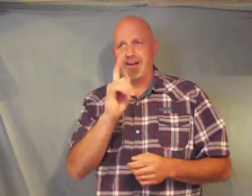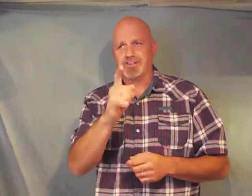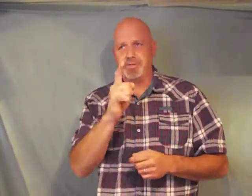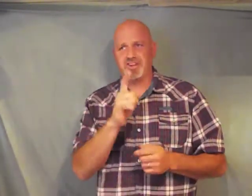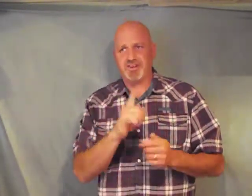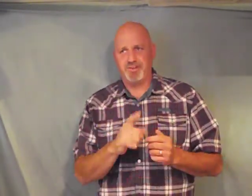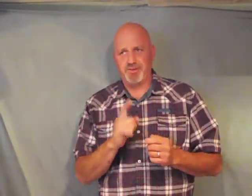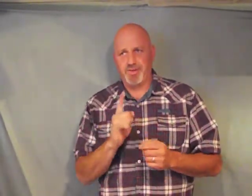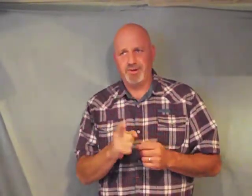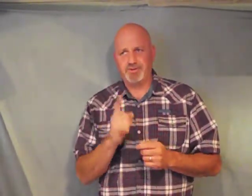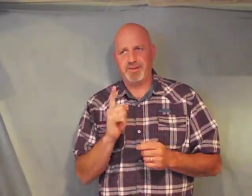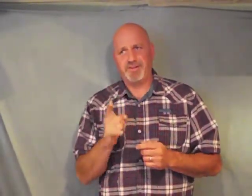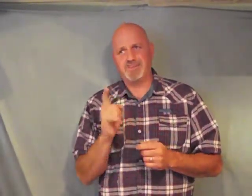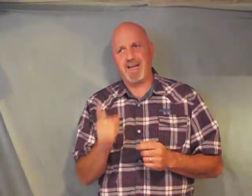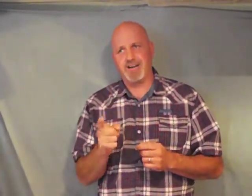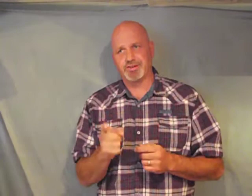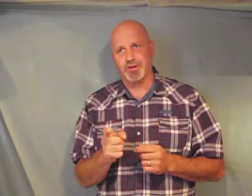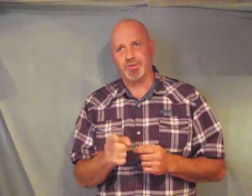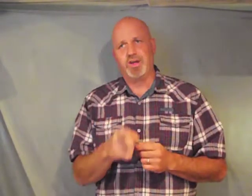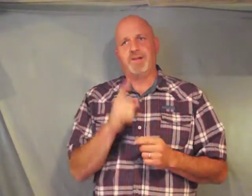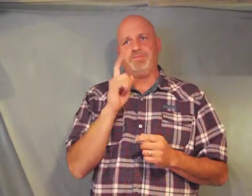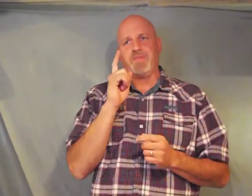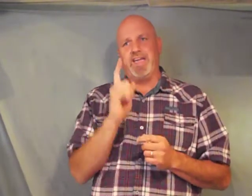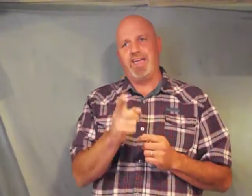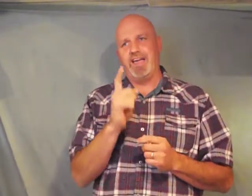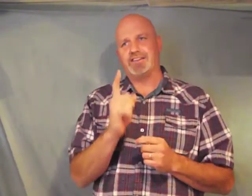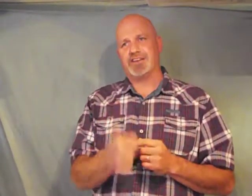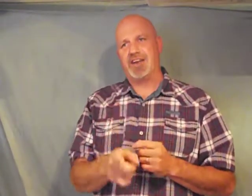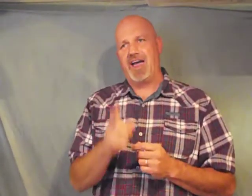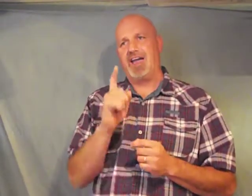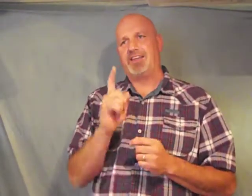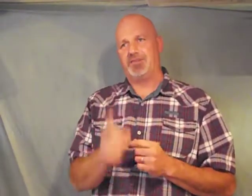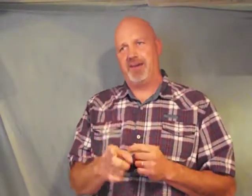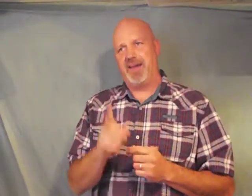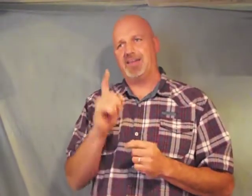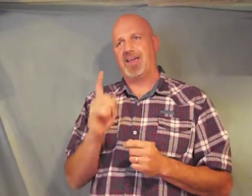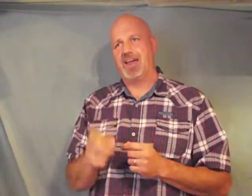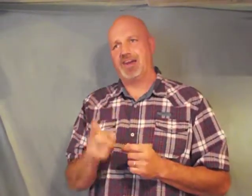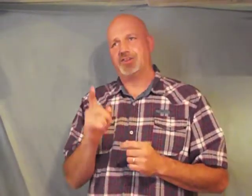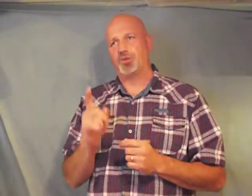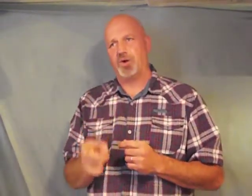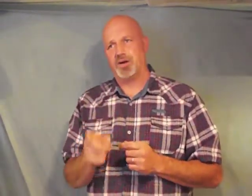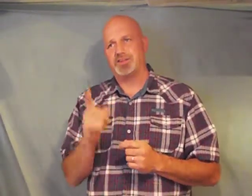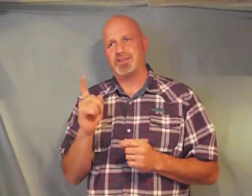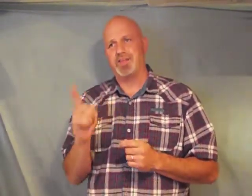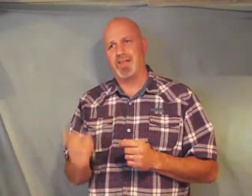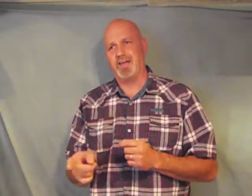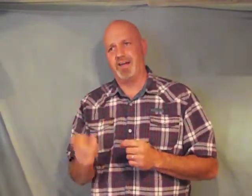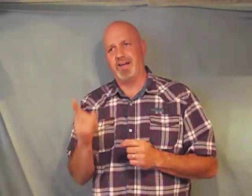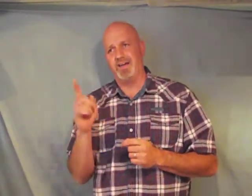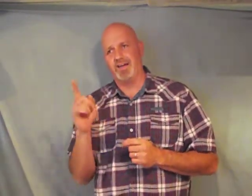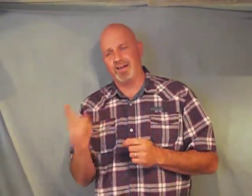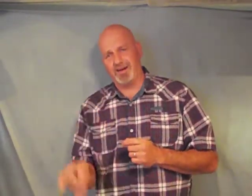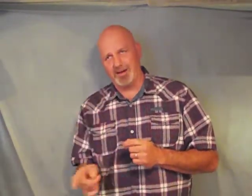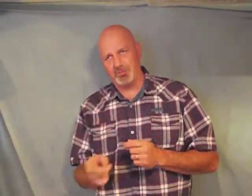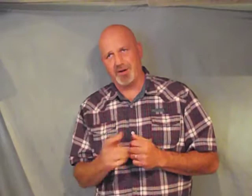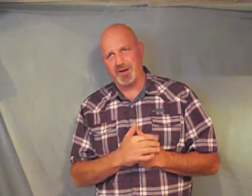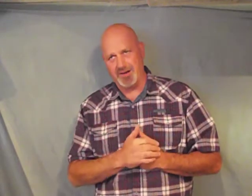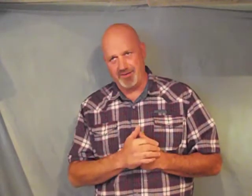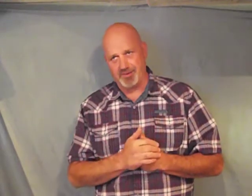especially for those of his household he has denied the faith and is worse than an unbeliever